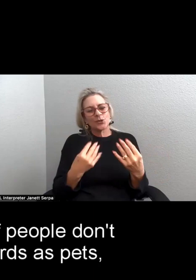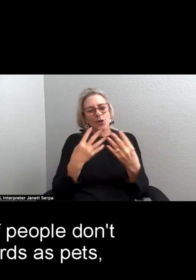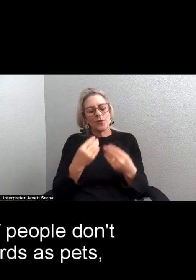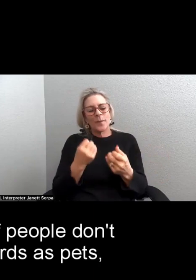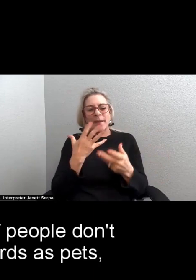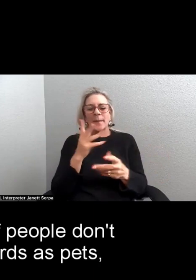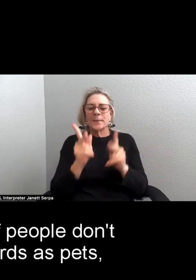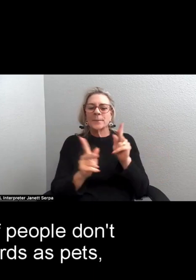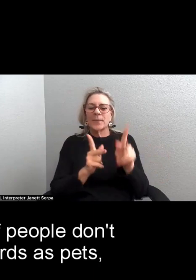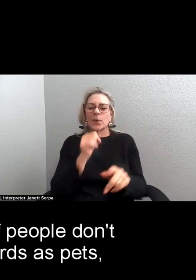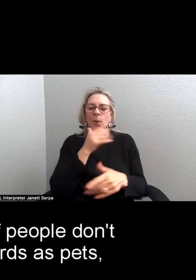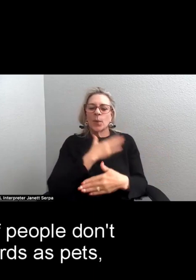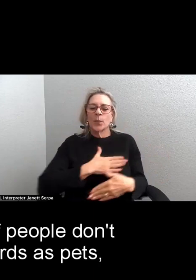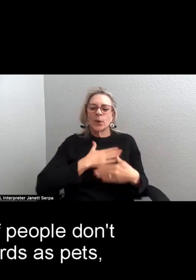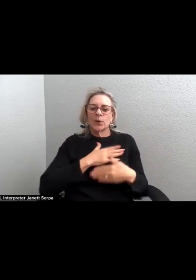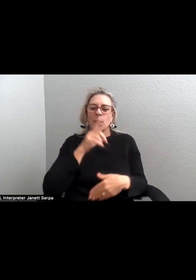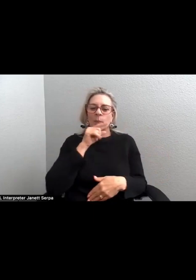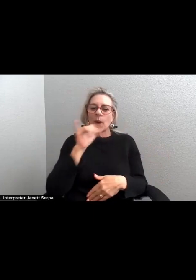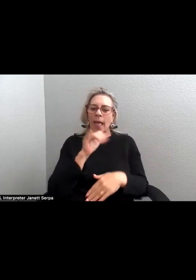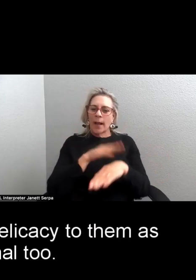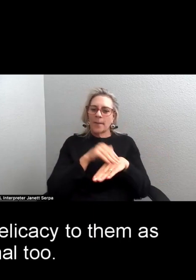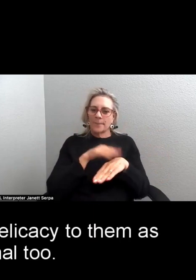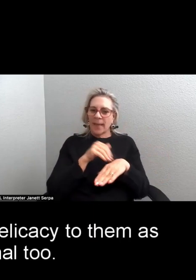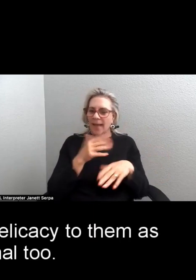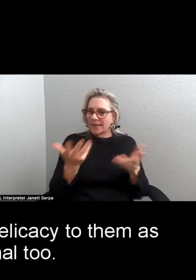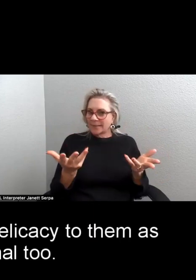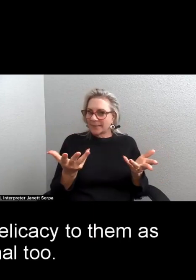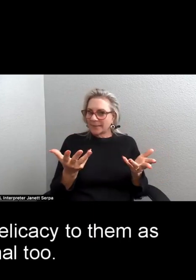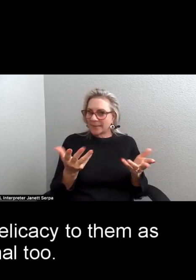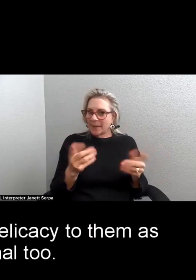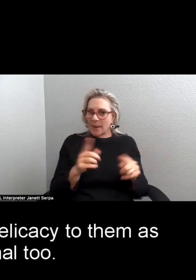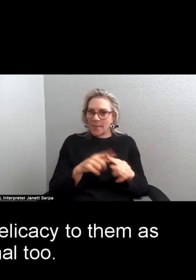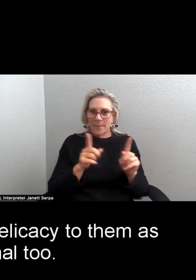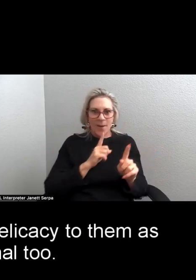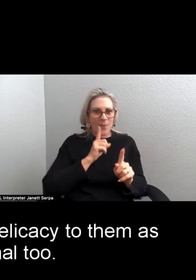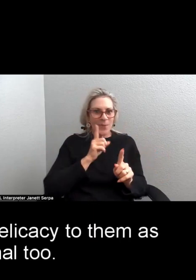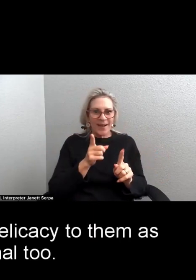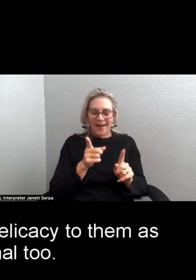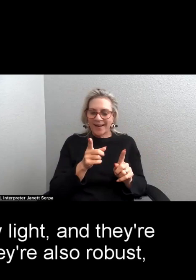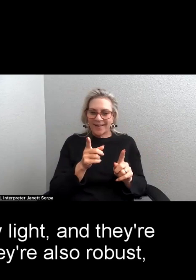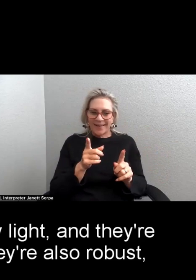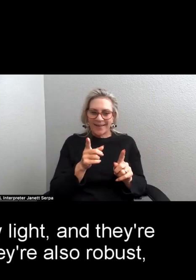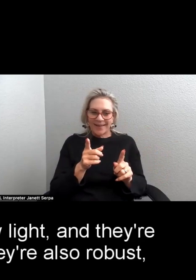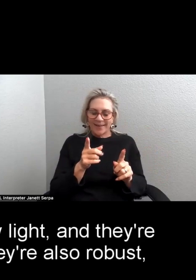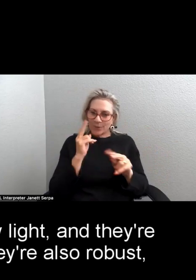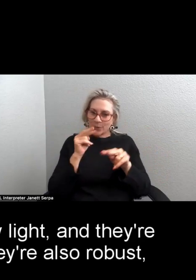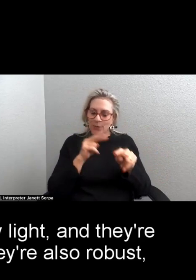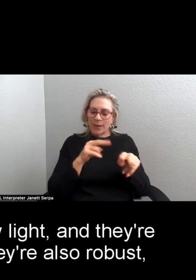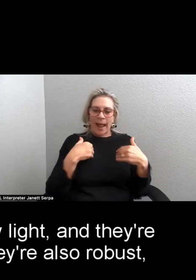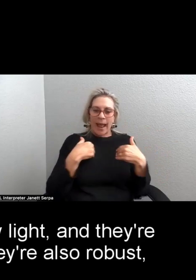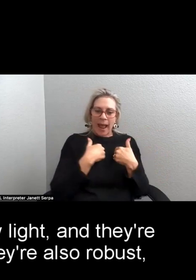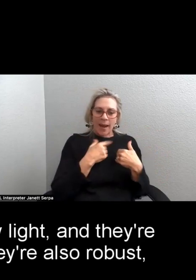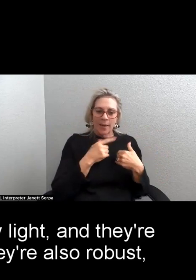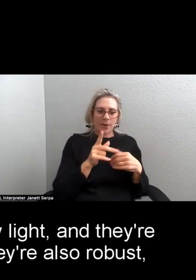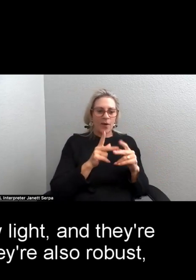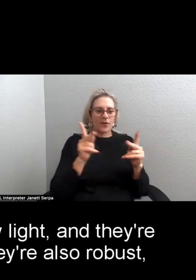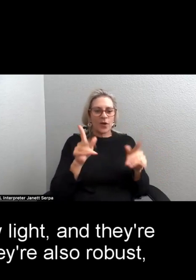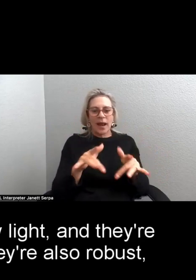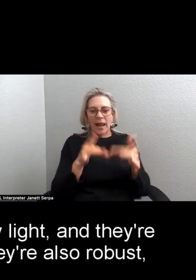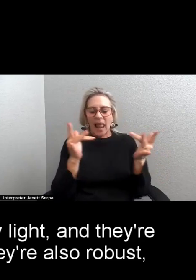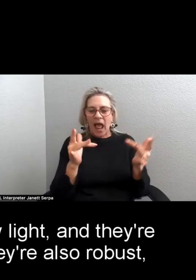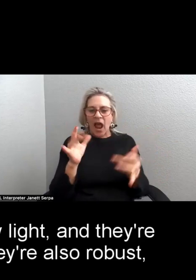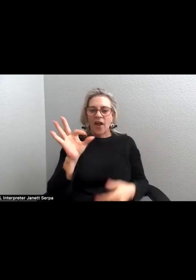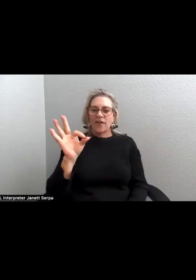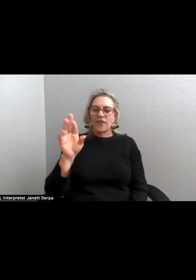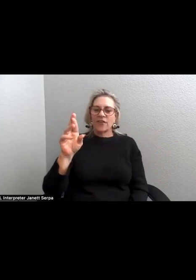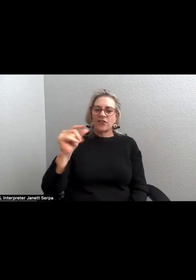don't appreciate birds as pets, but there's such a delicacy to them as an animal too. I mean, they're very light and they're fragile and yet they're also